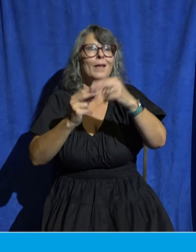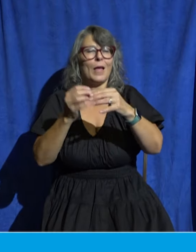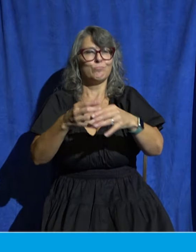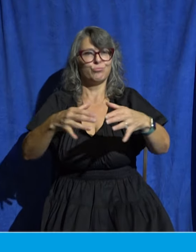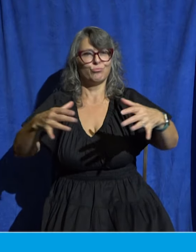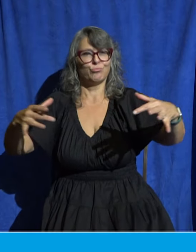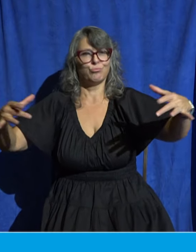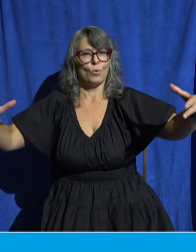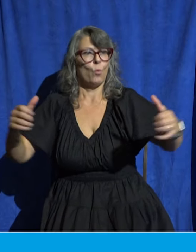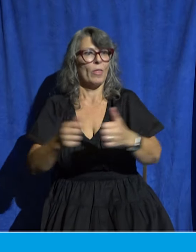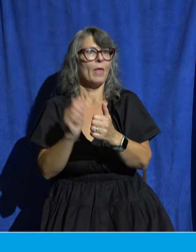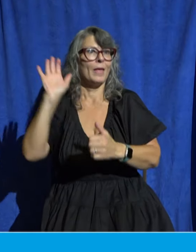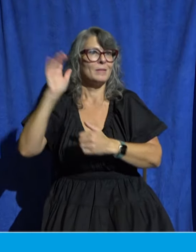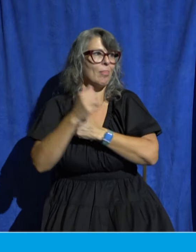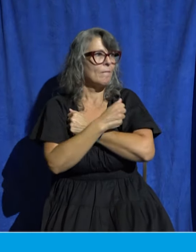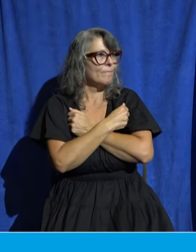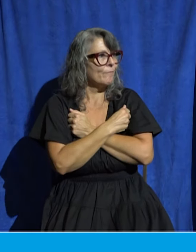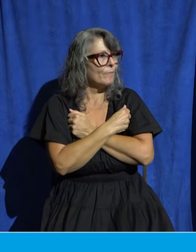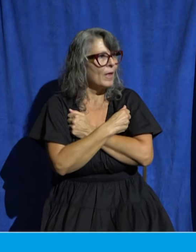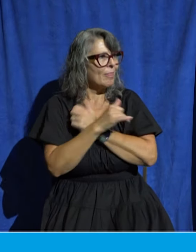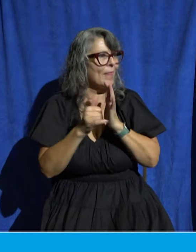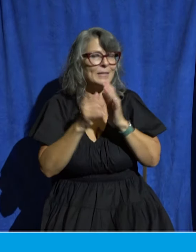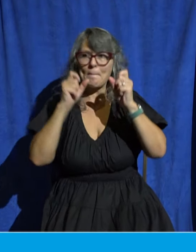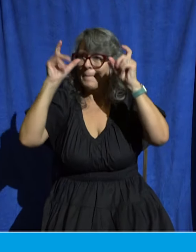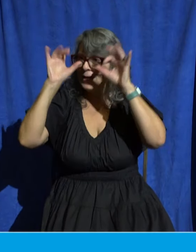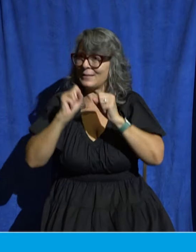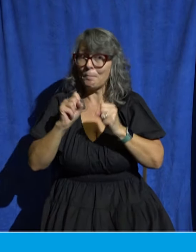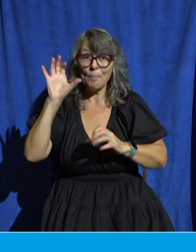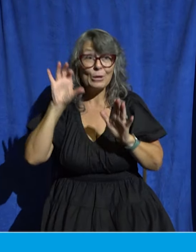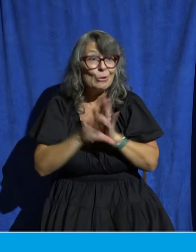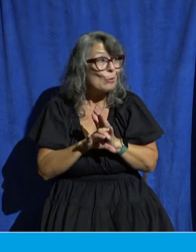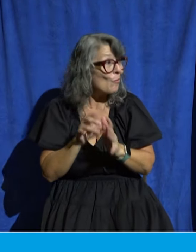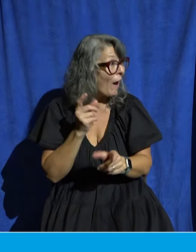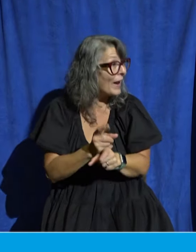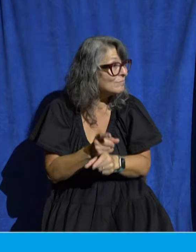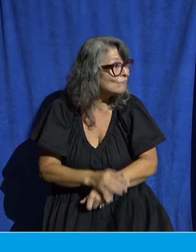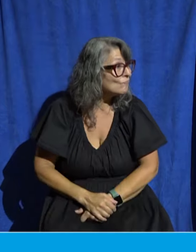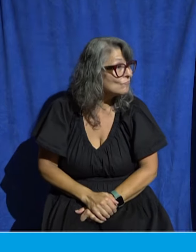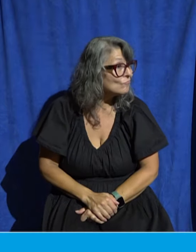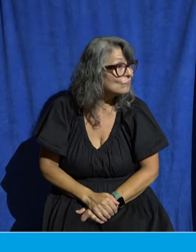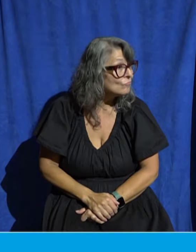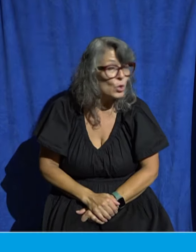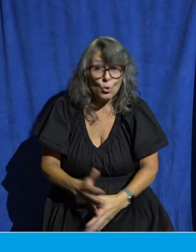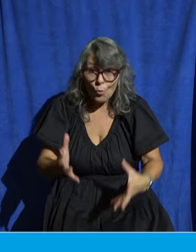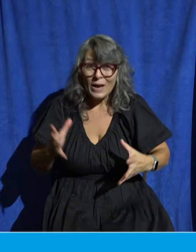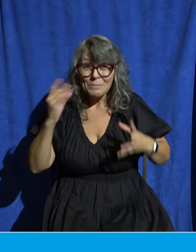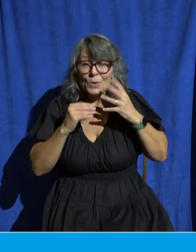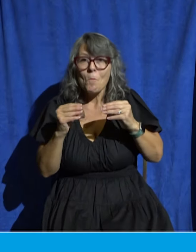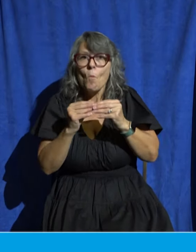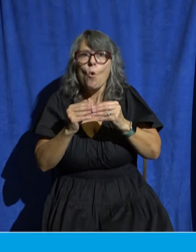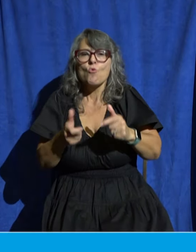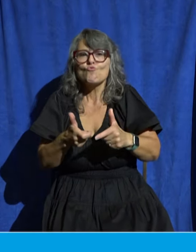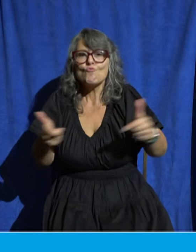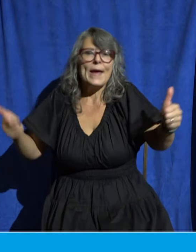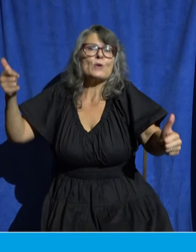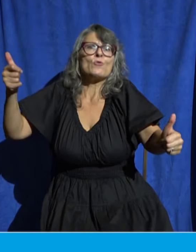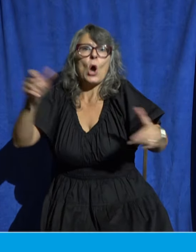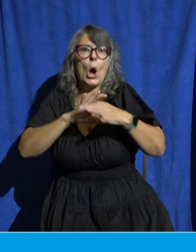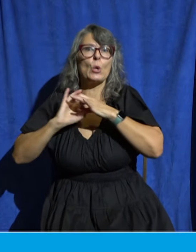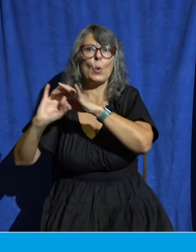right do you want to experience greater unity in the church do you want to grow in the